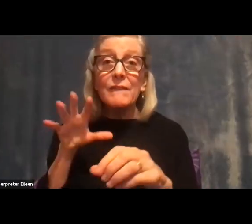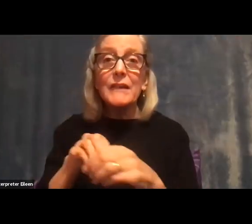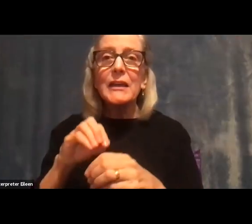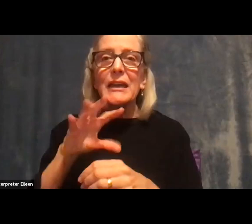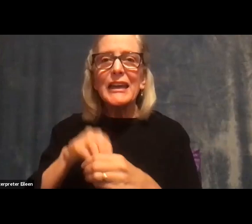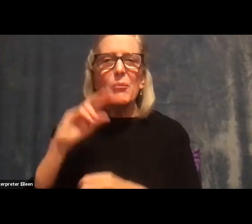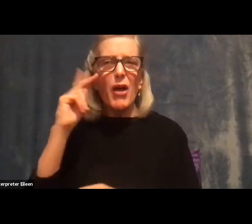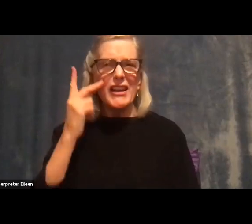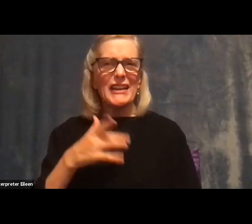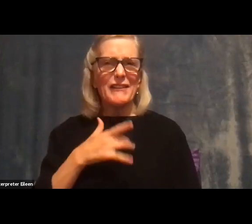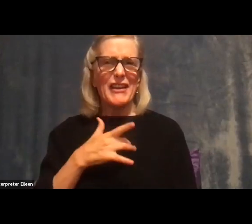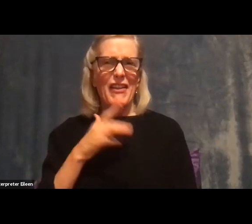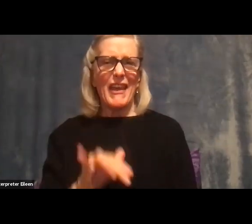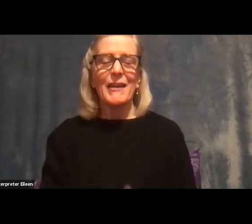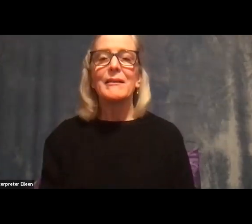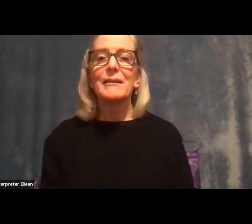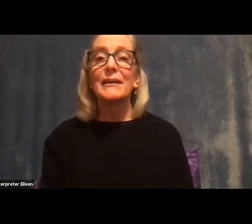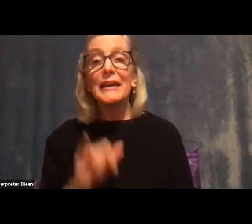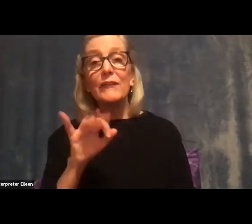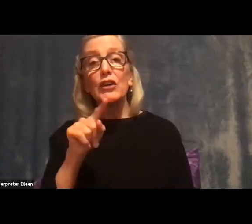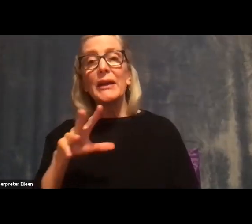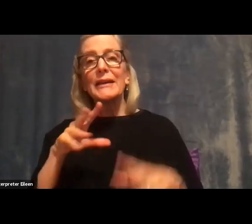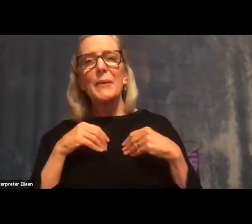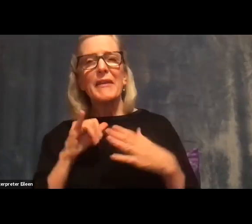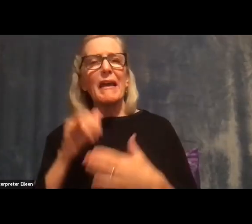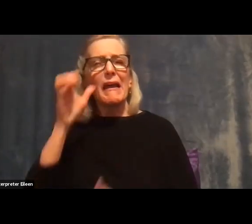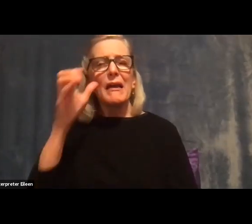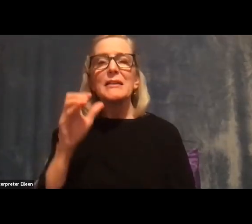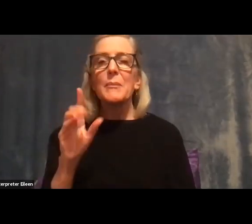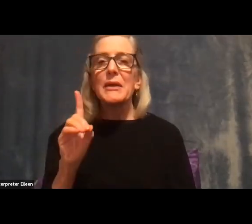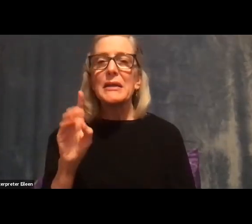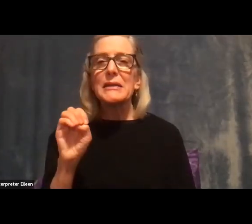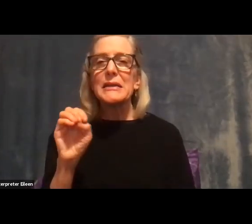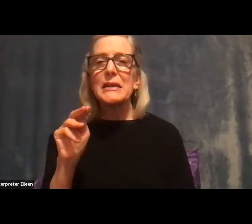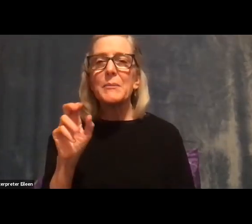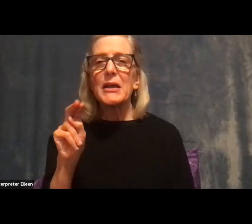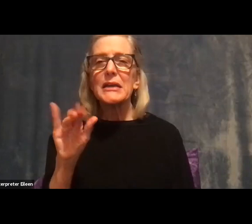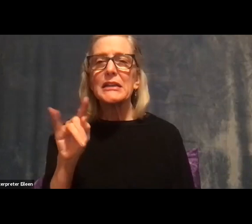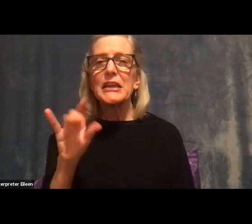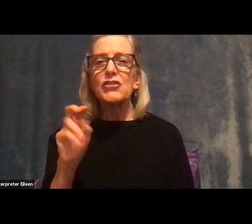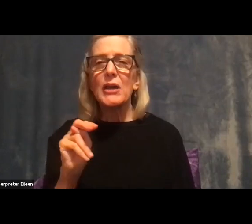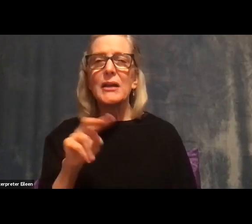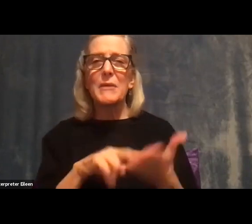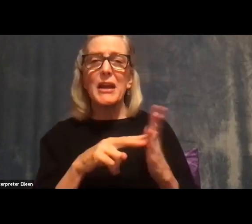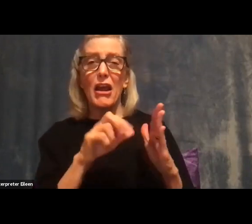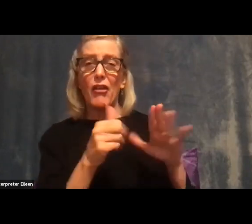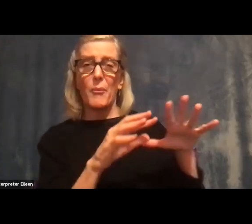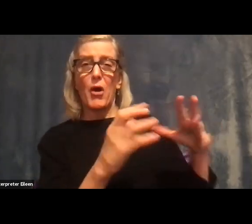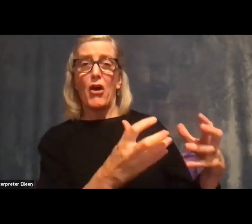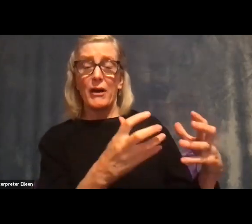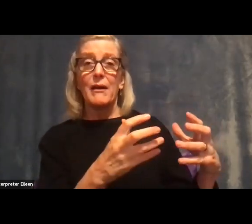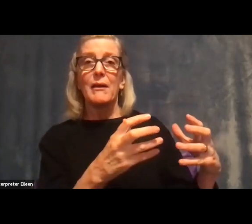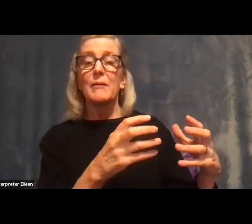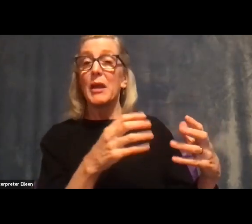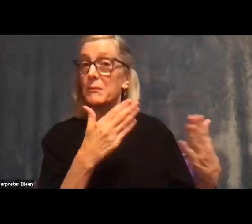If you buy into the demonization of the other party, that is, you know, spread through some media